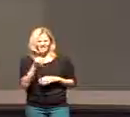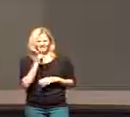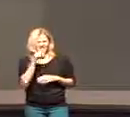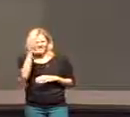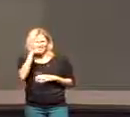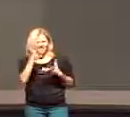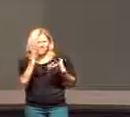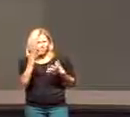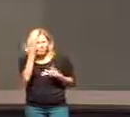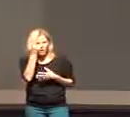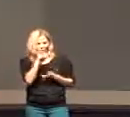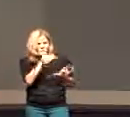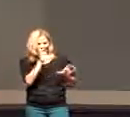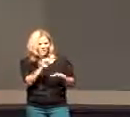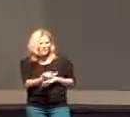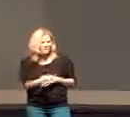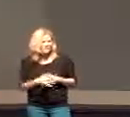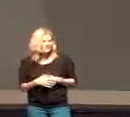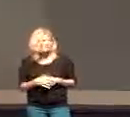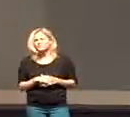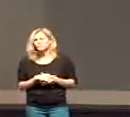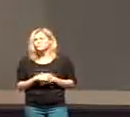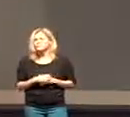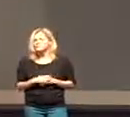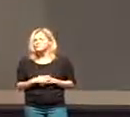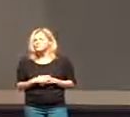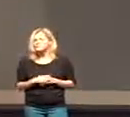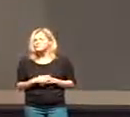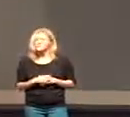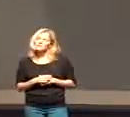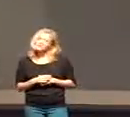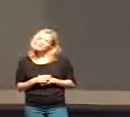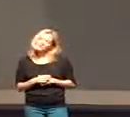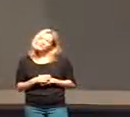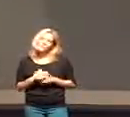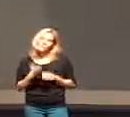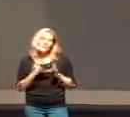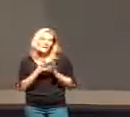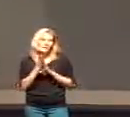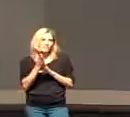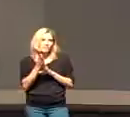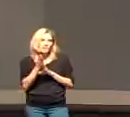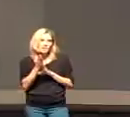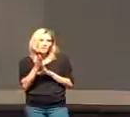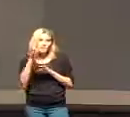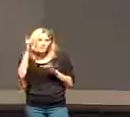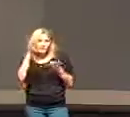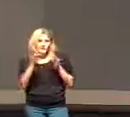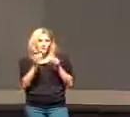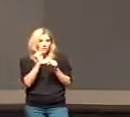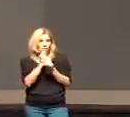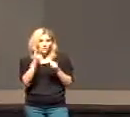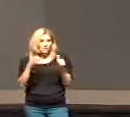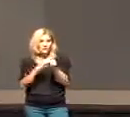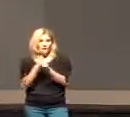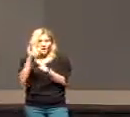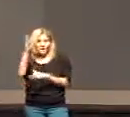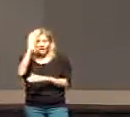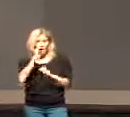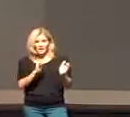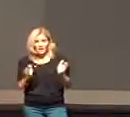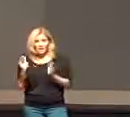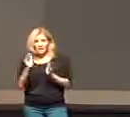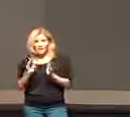be God's will why are you doing that almost every major decision we've made to follow after God's